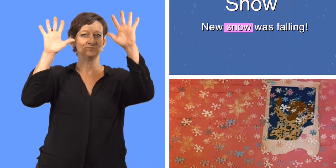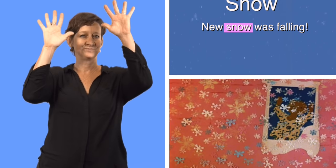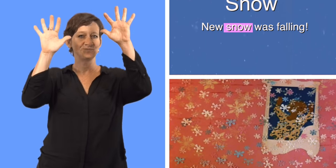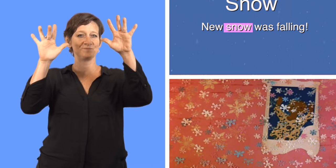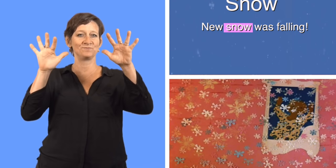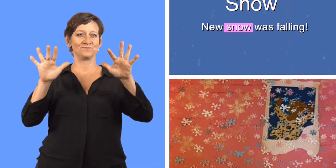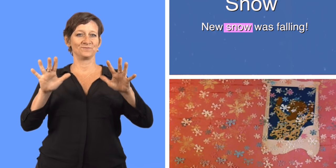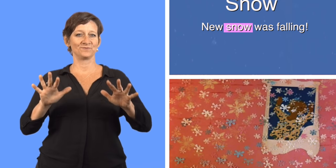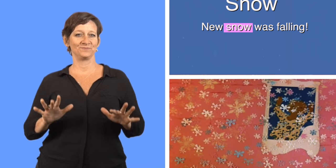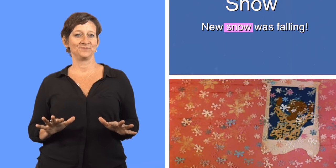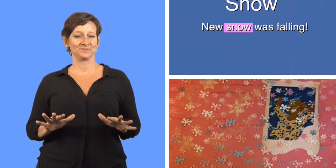snow